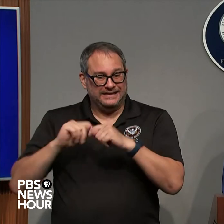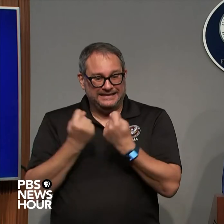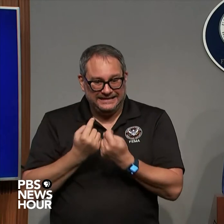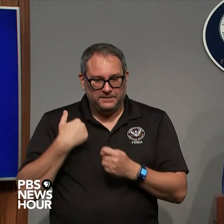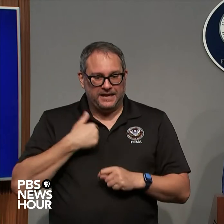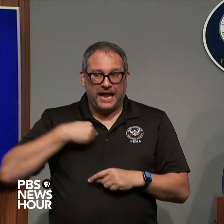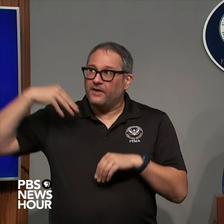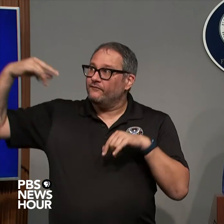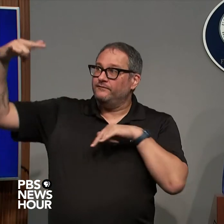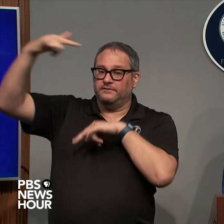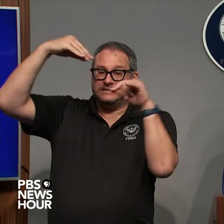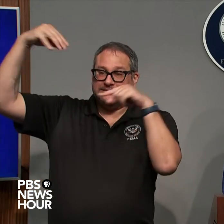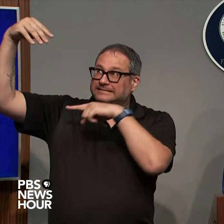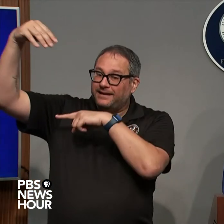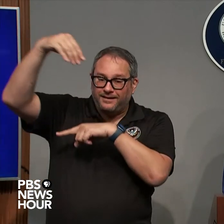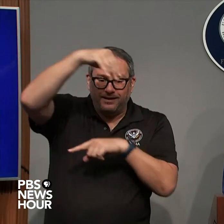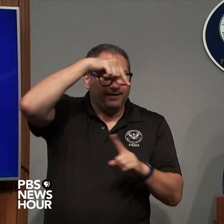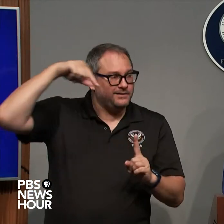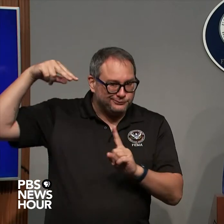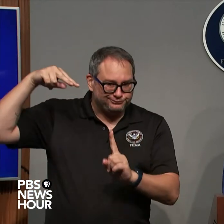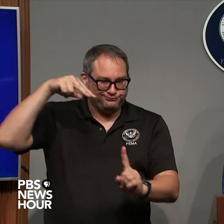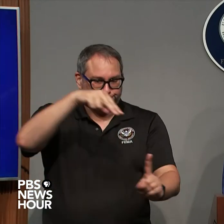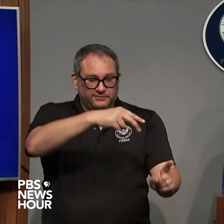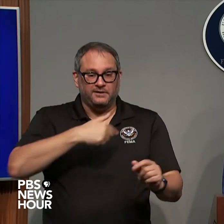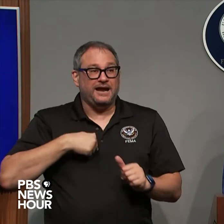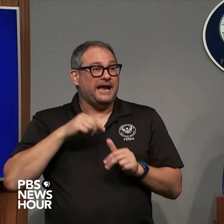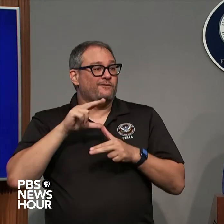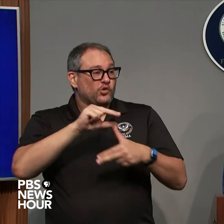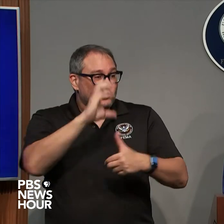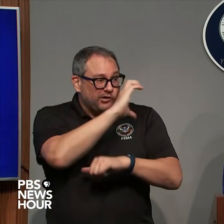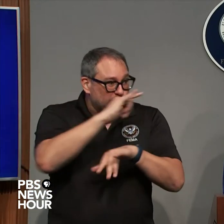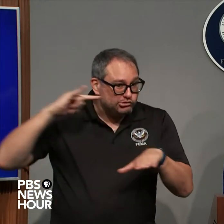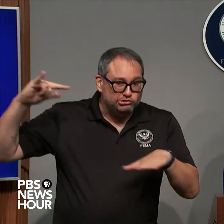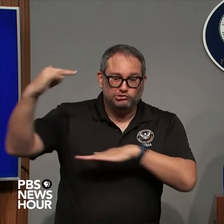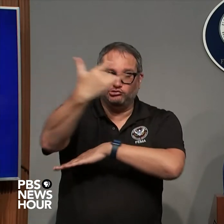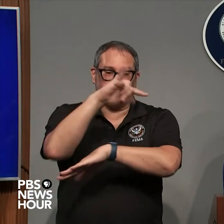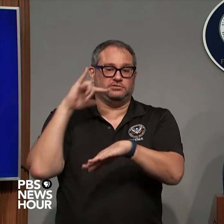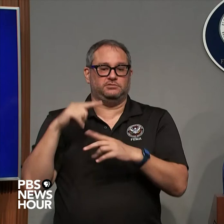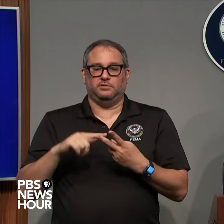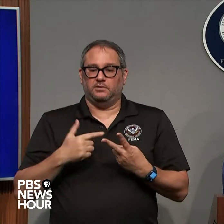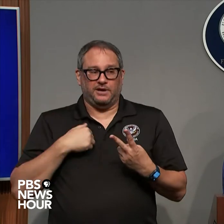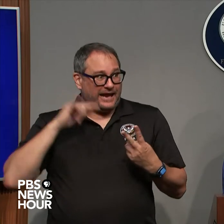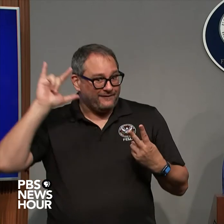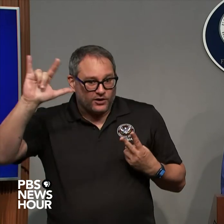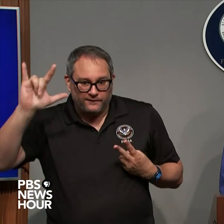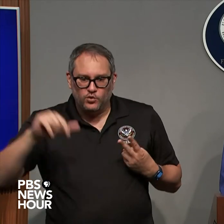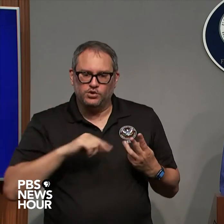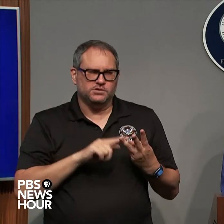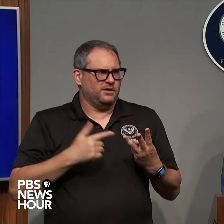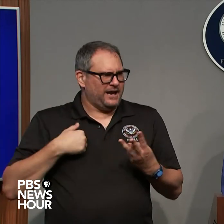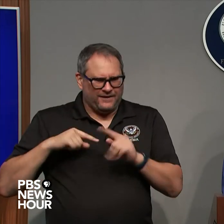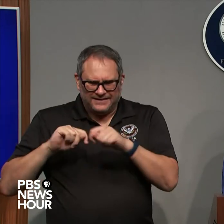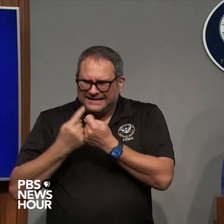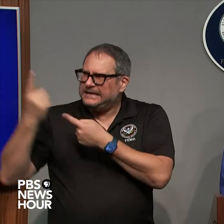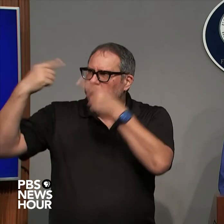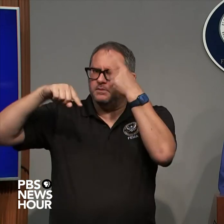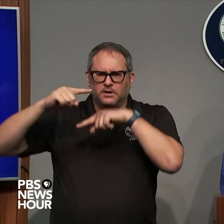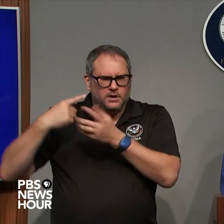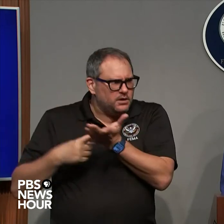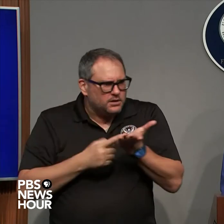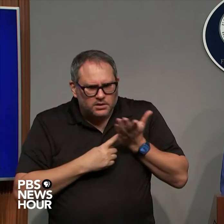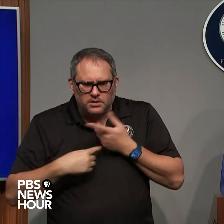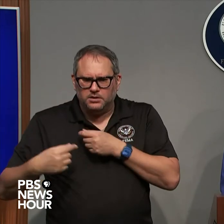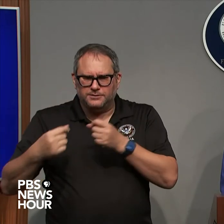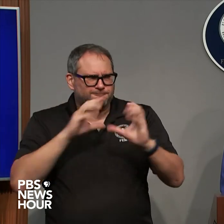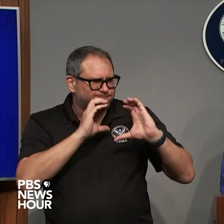hurricane hunters of the Air Force and NOAA it takes that entire team to really come up with those impacts not just the hurricane center but the weather